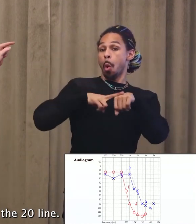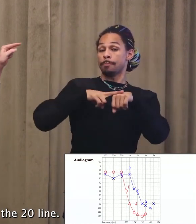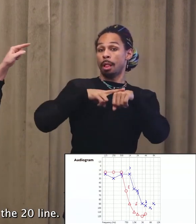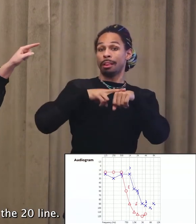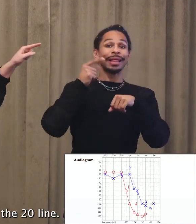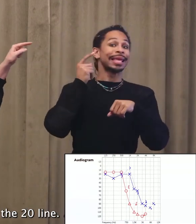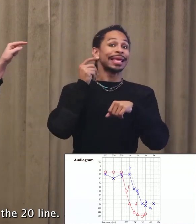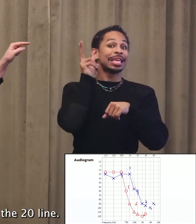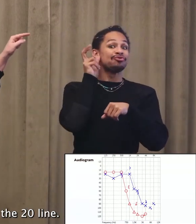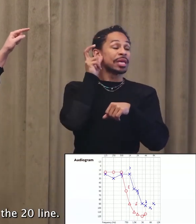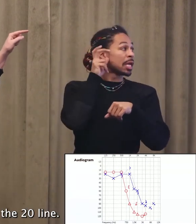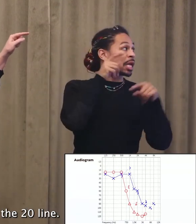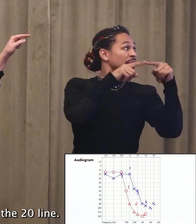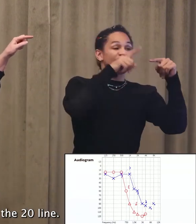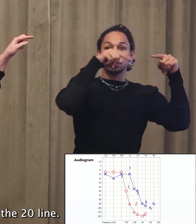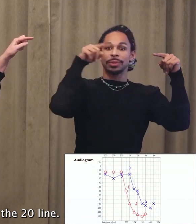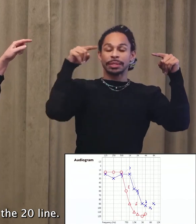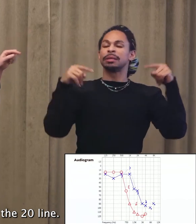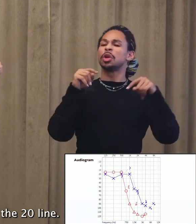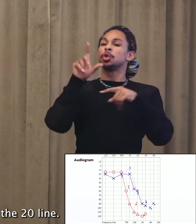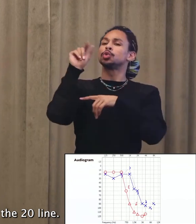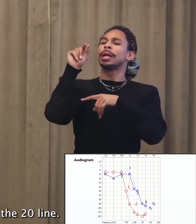is about above the 20 line.